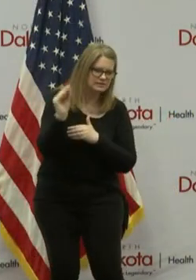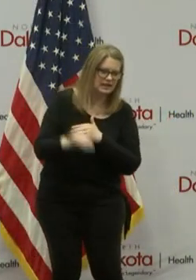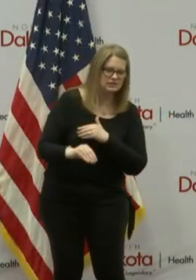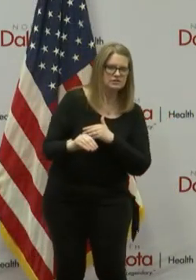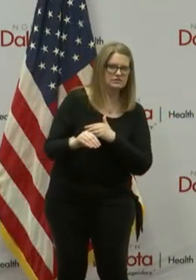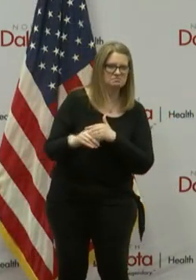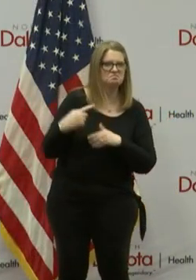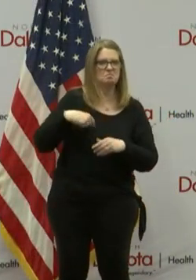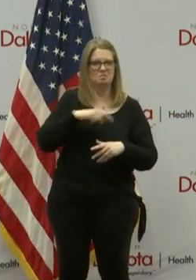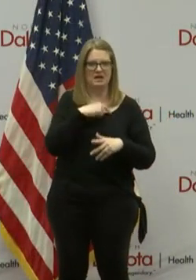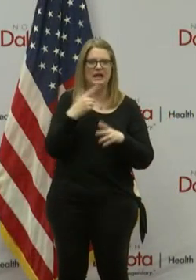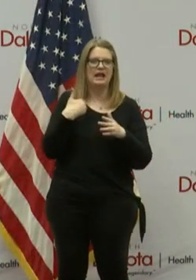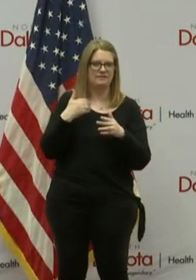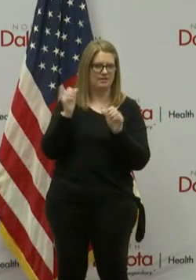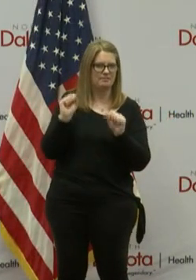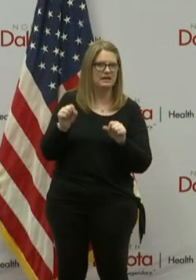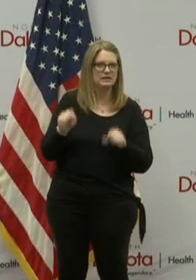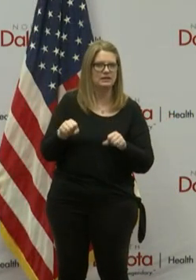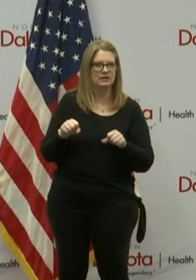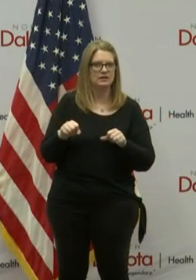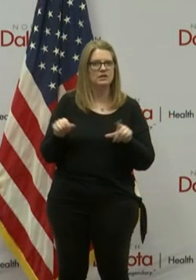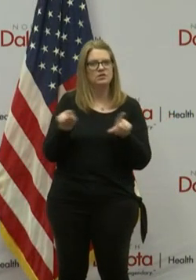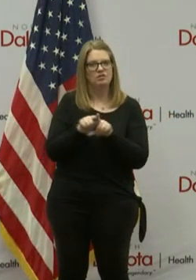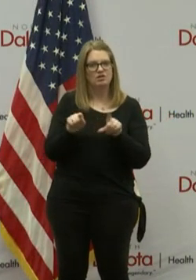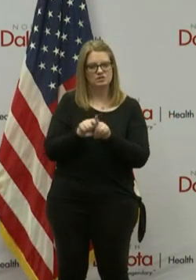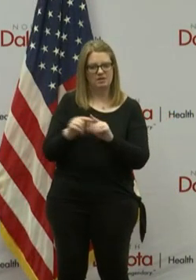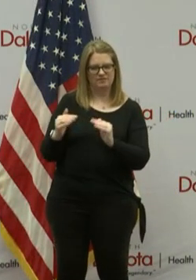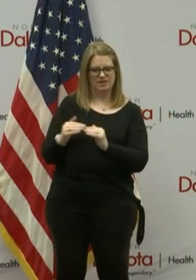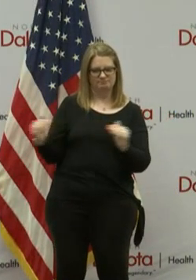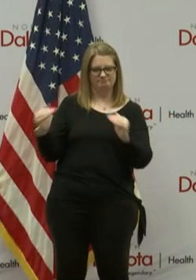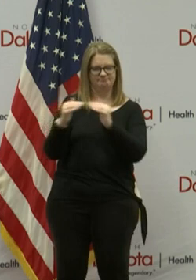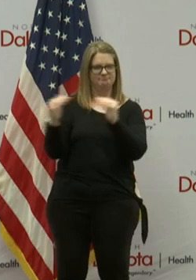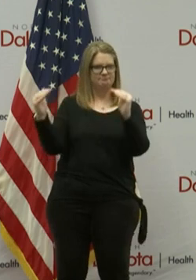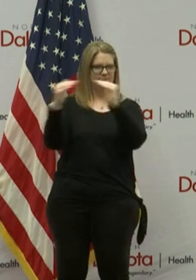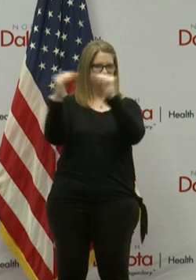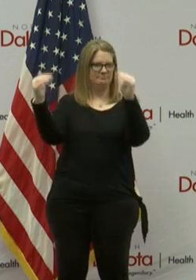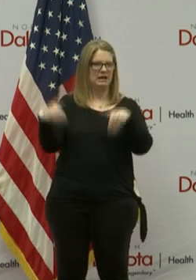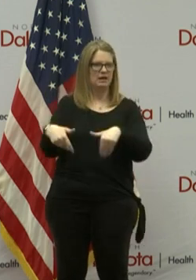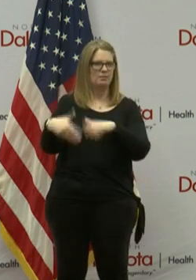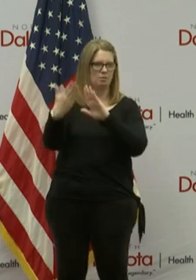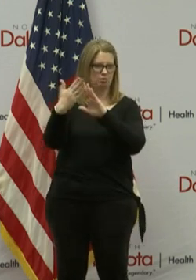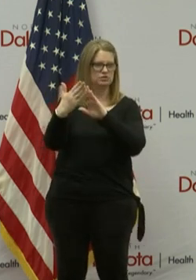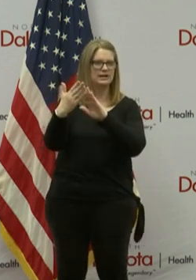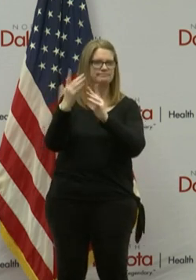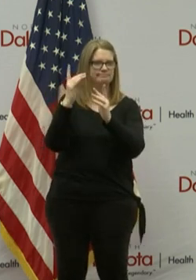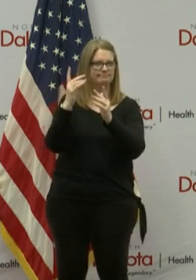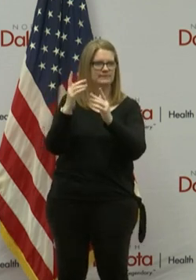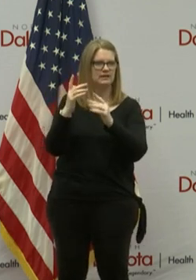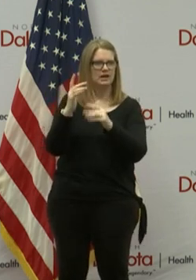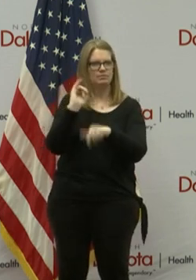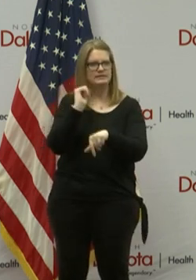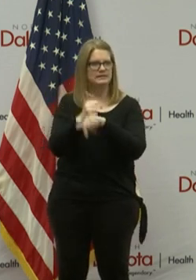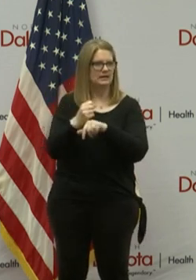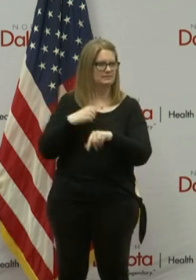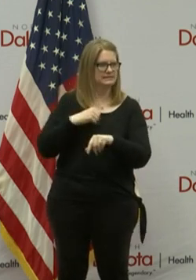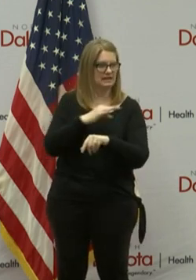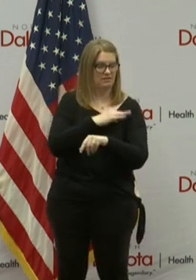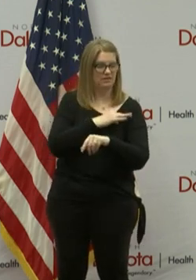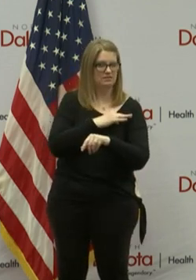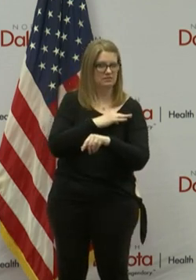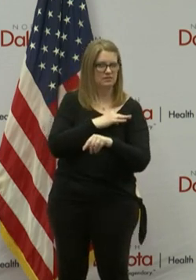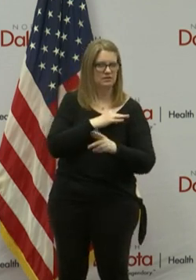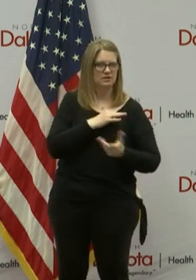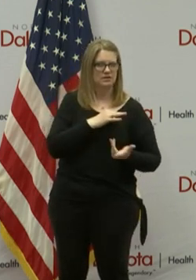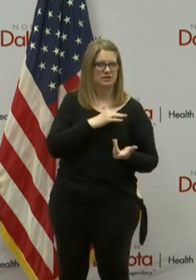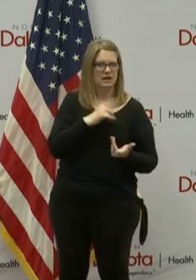we do, and we have a tiered approach to address that, and based on how we shift our staffing. As I could, from my understanding,